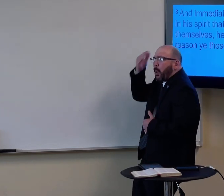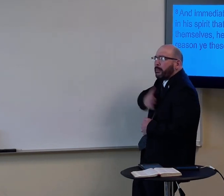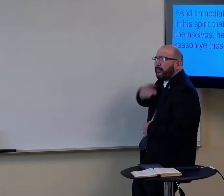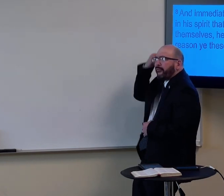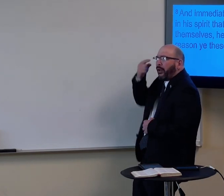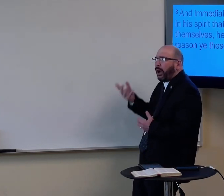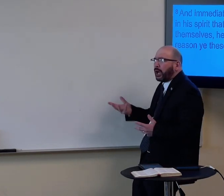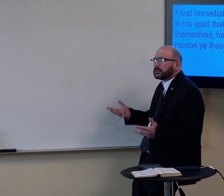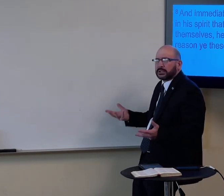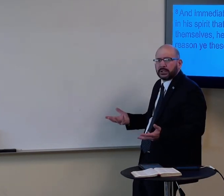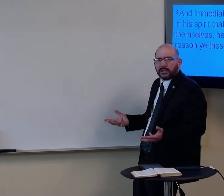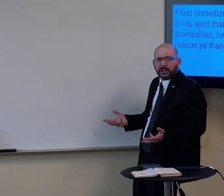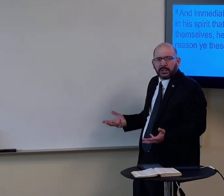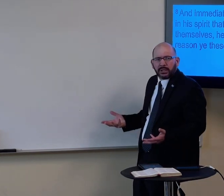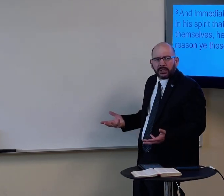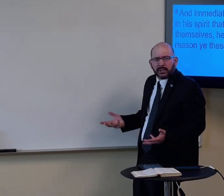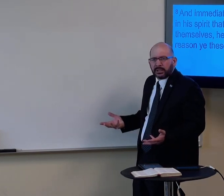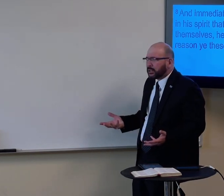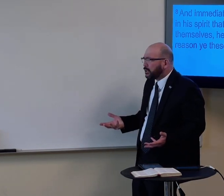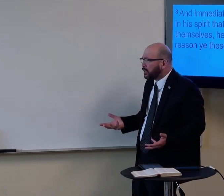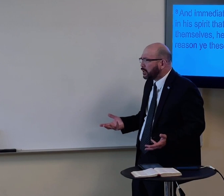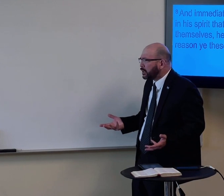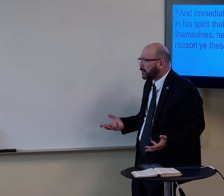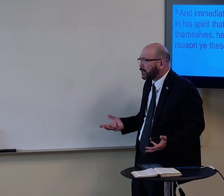And they're like, how does Jesus know what we're thinking?